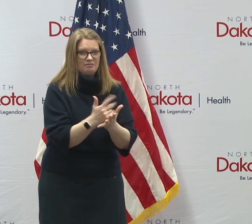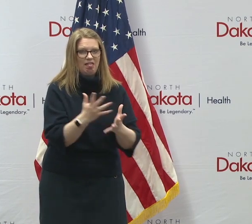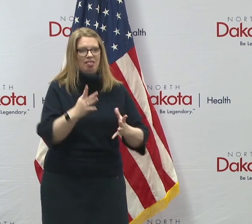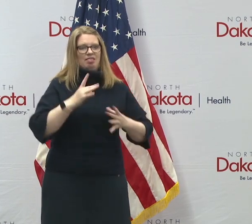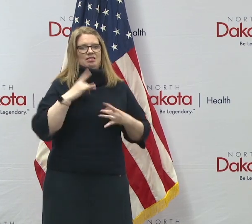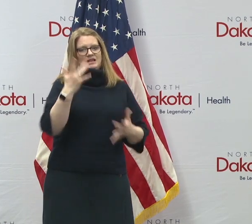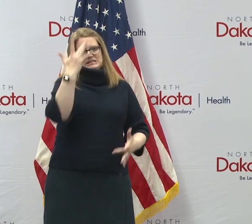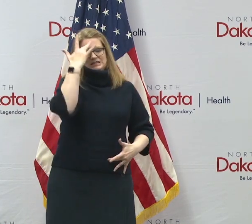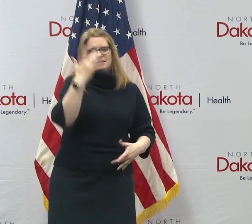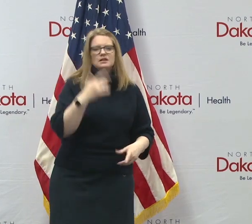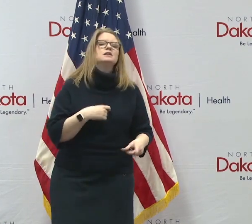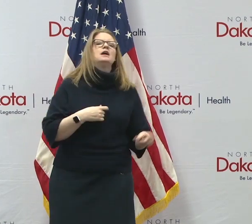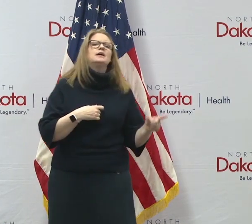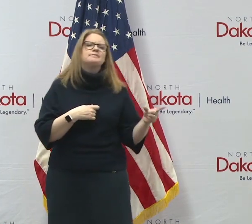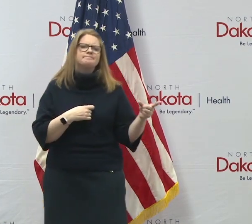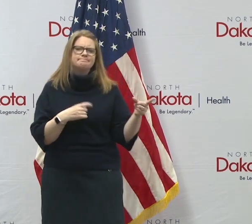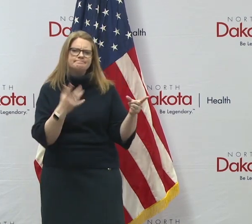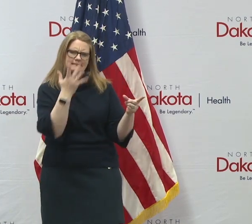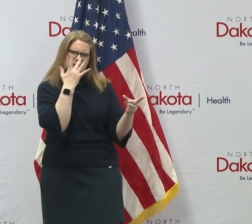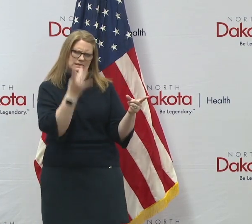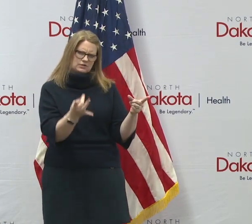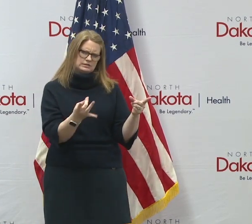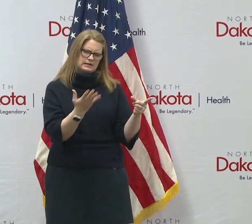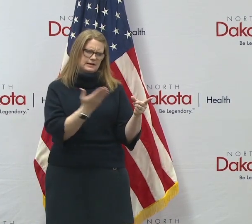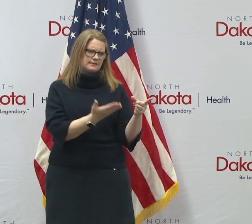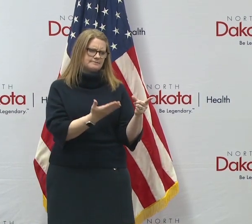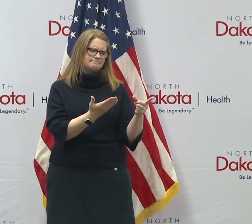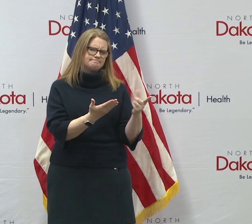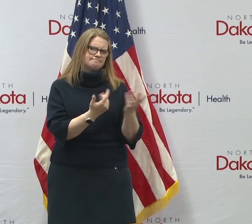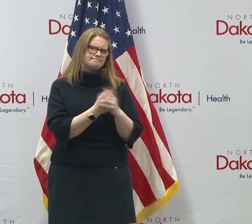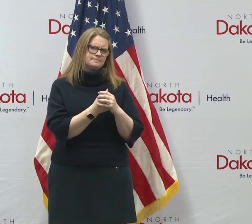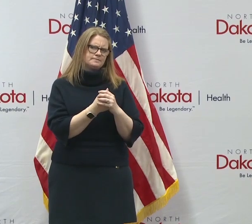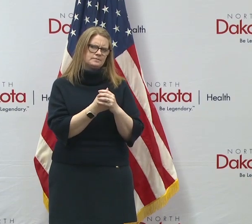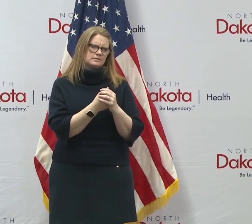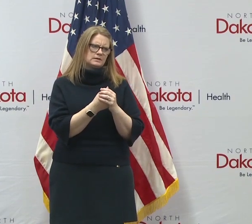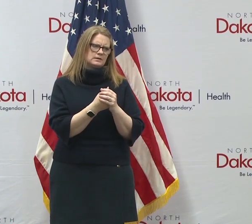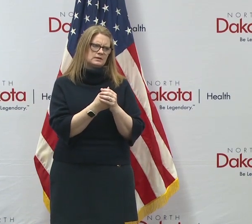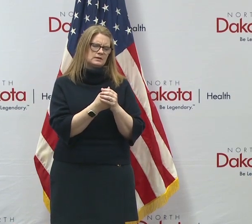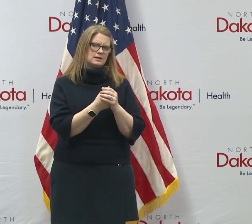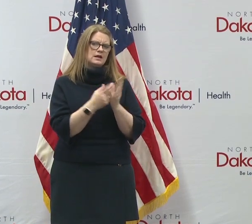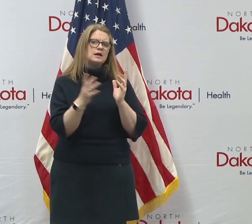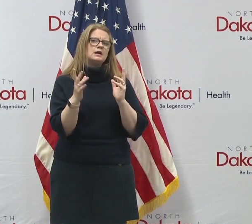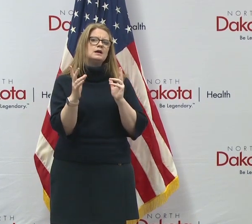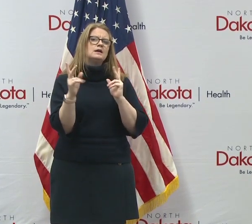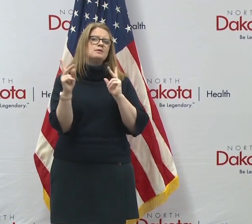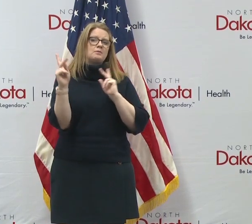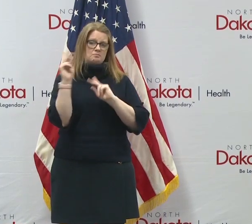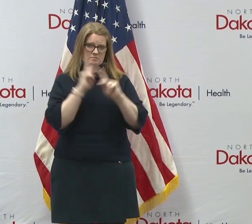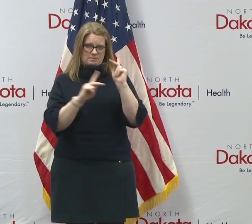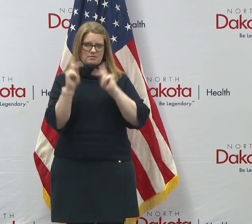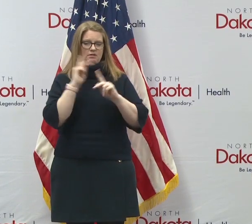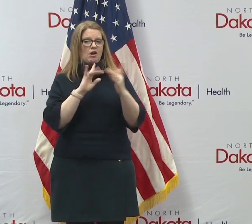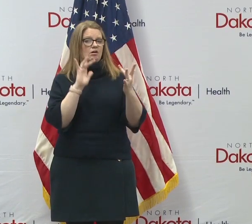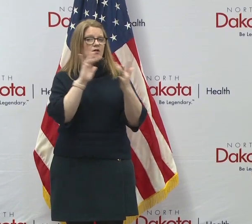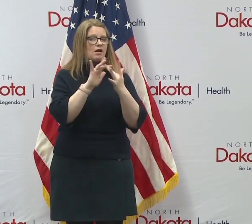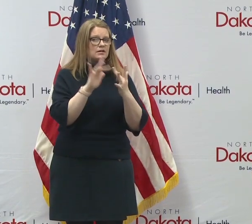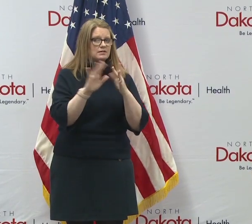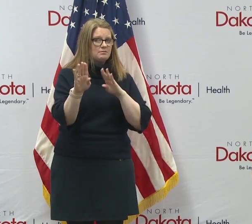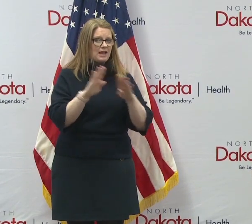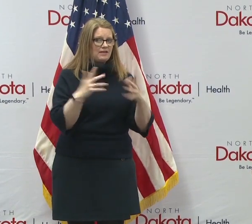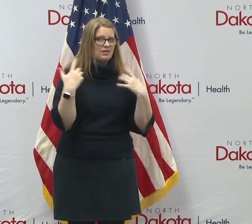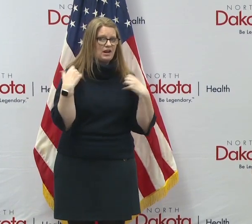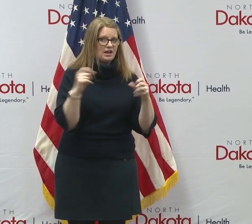that's, yeah, that's interesting. You know, I think maybe people aren't, uh, I know people are reaching out to our behavioral health team, um, and the